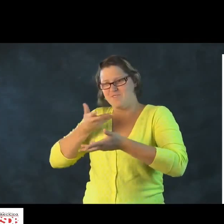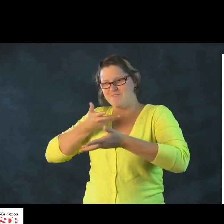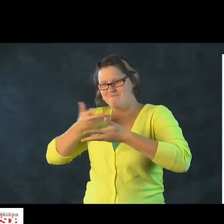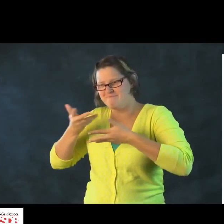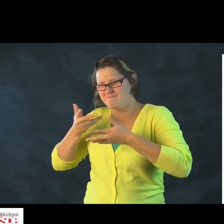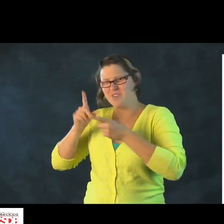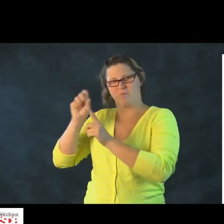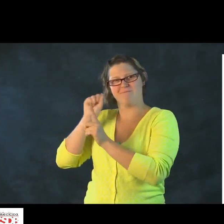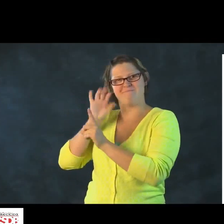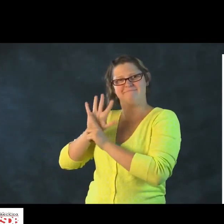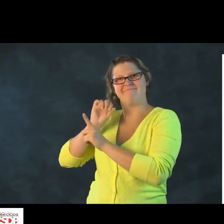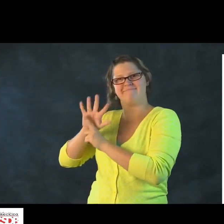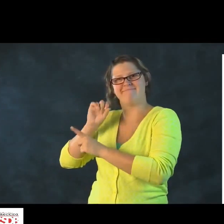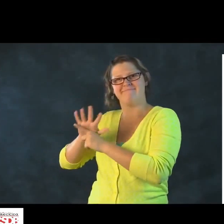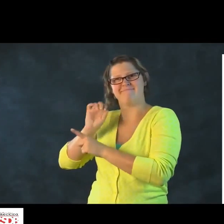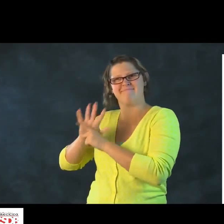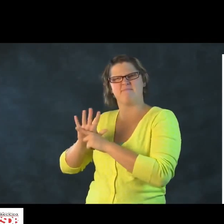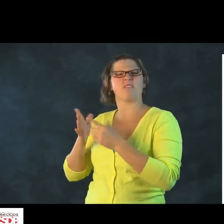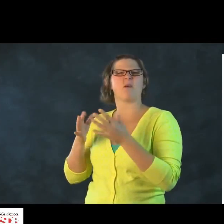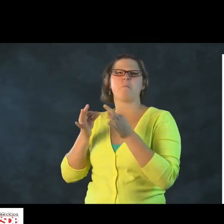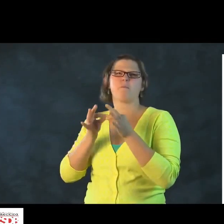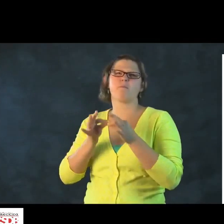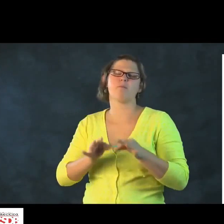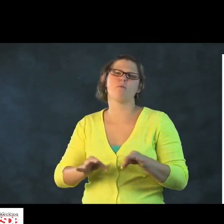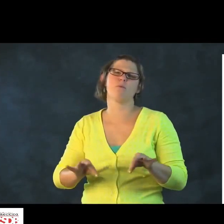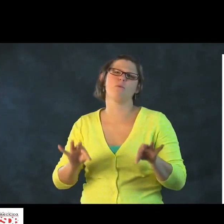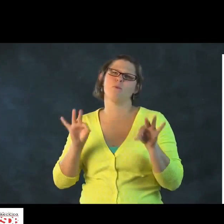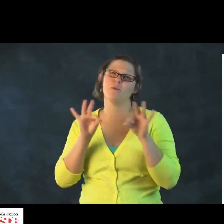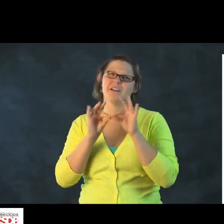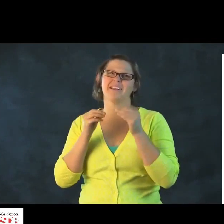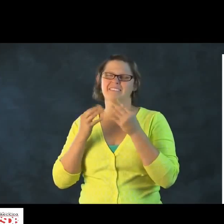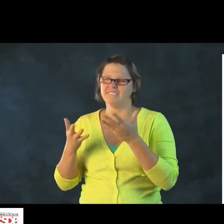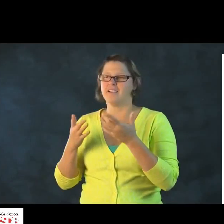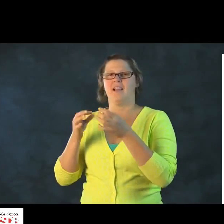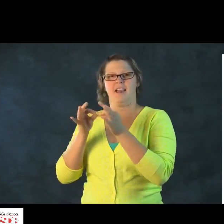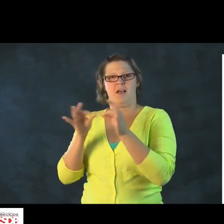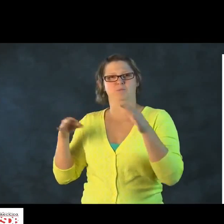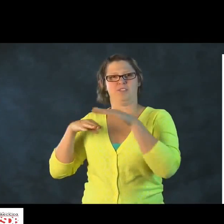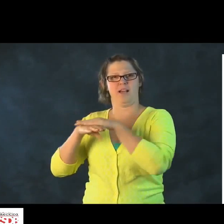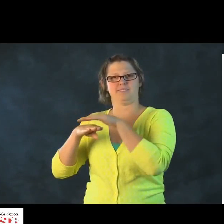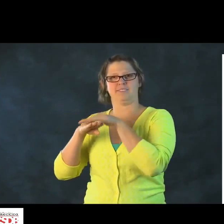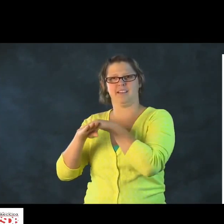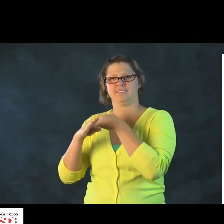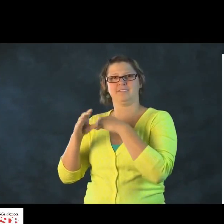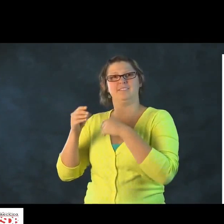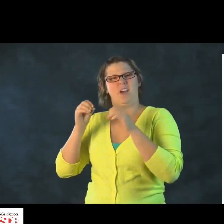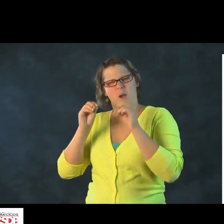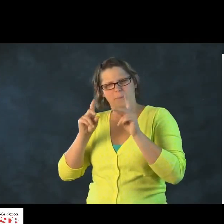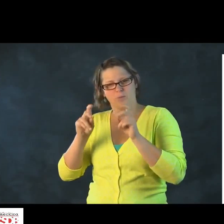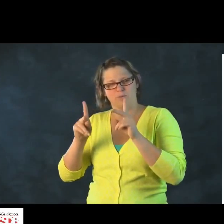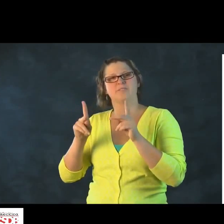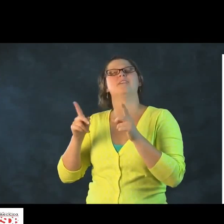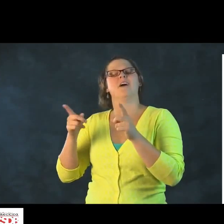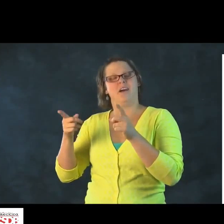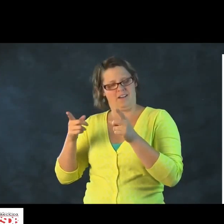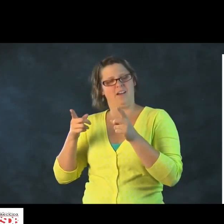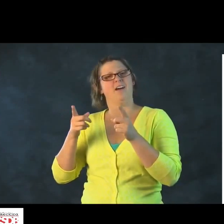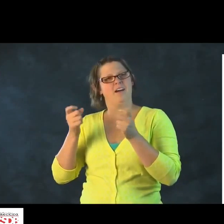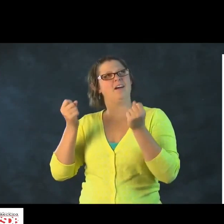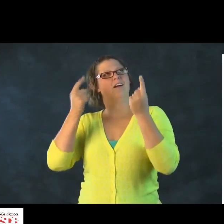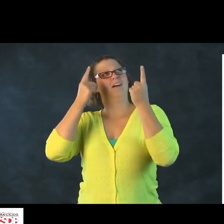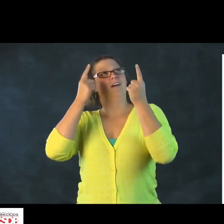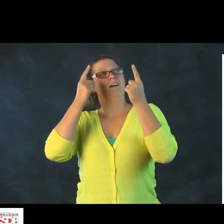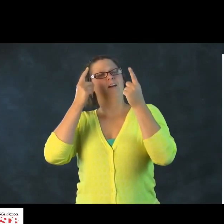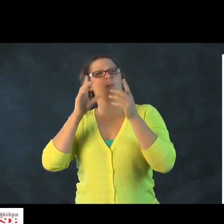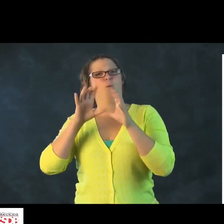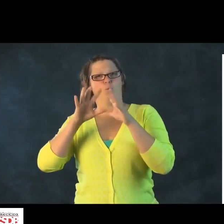You can provide that exposure to the child through conversation. It's critical that they have access